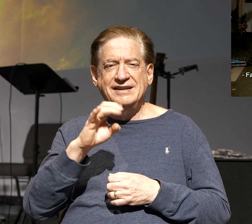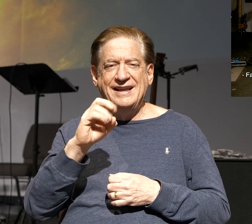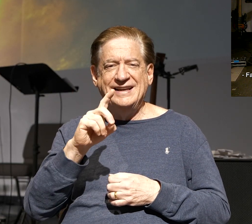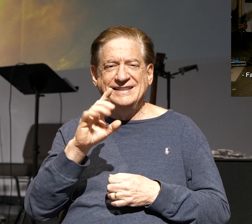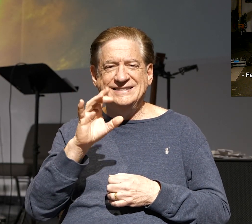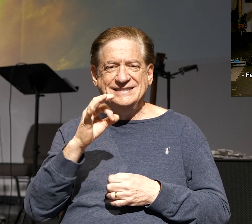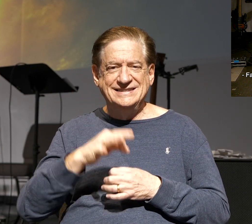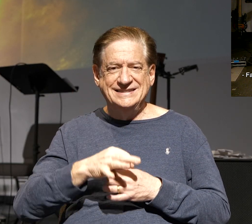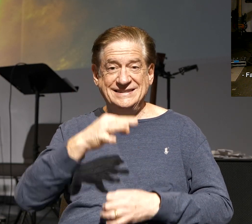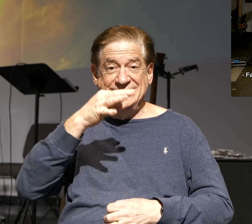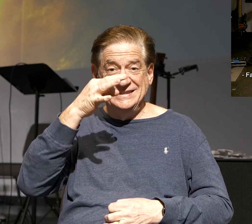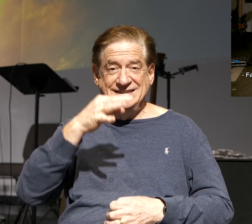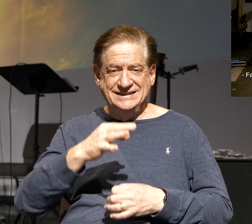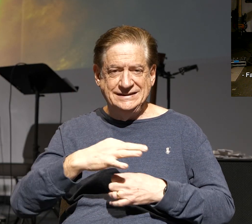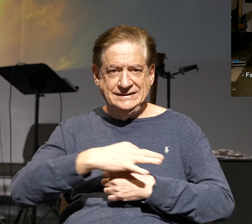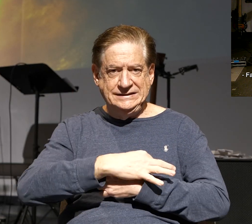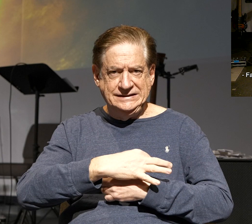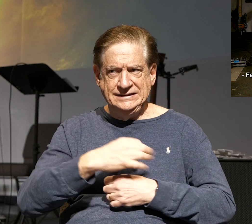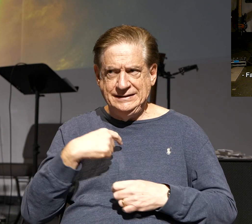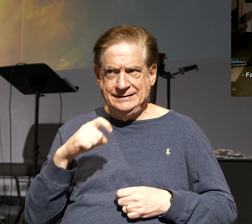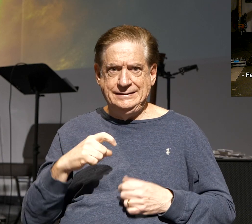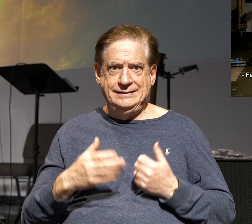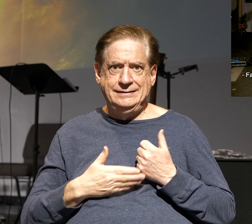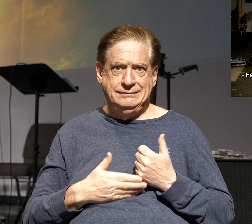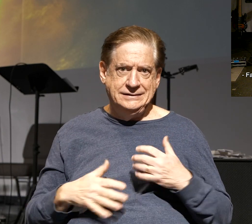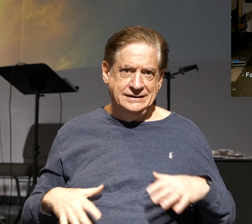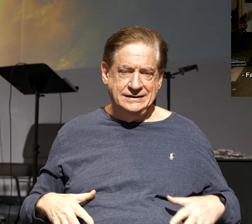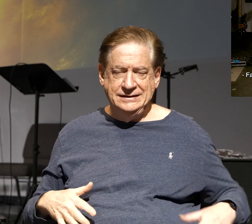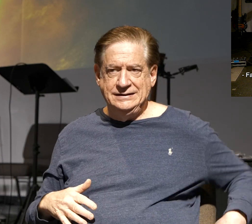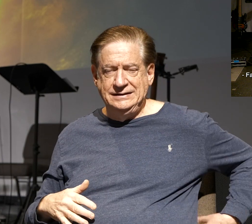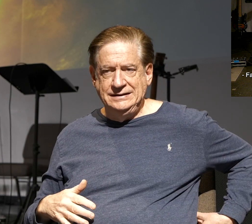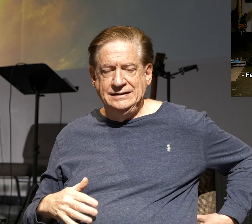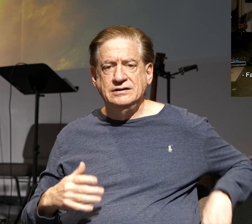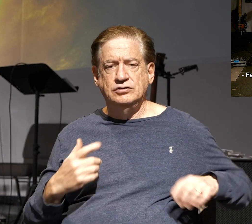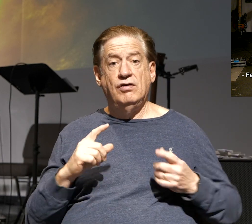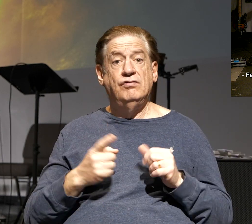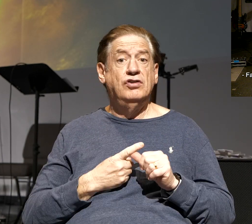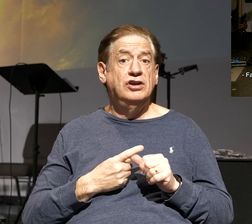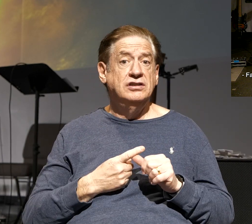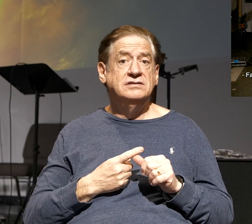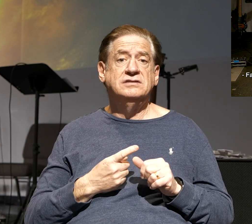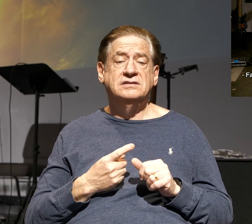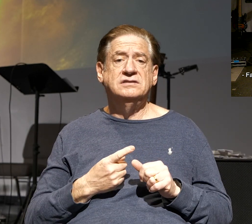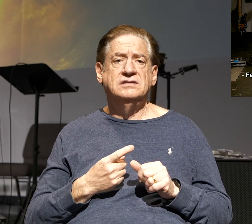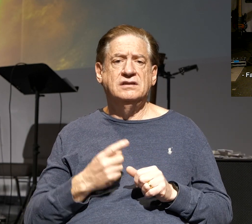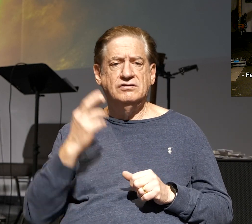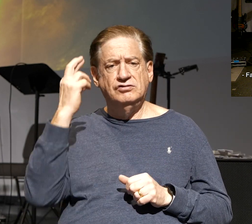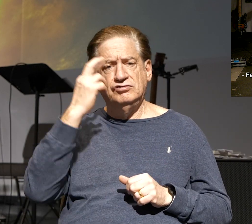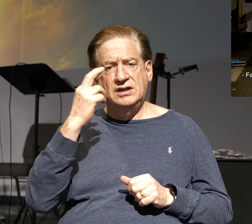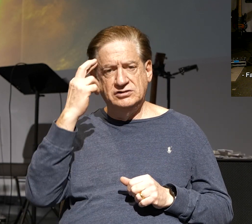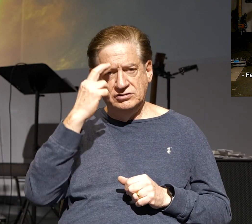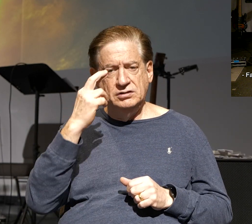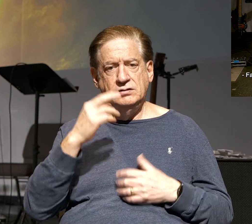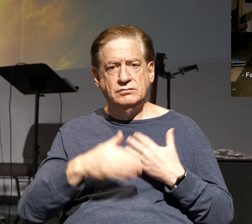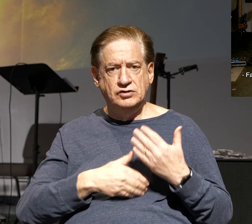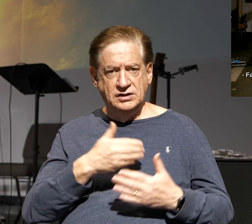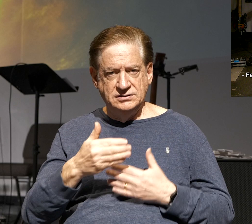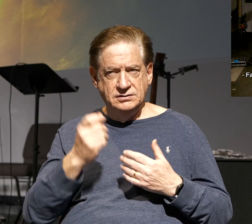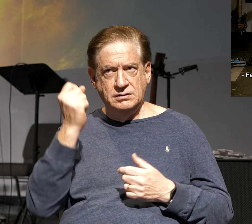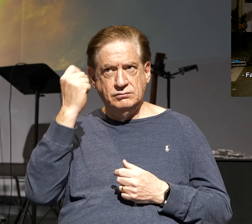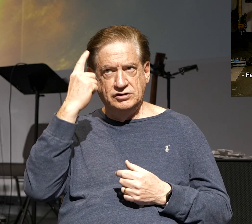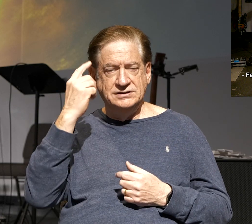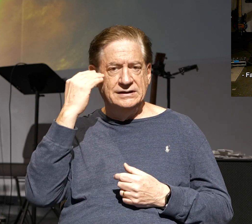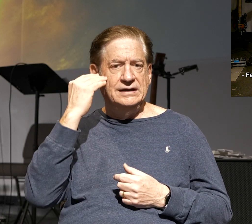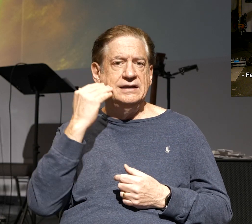I'm like, okay, I think I could use some help here. And so the first, first of all, there's a rational process, comprehension,